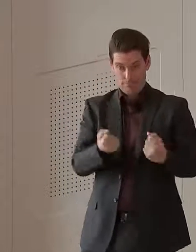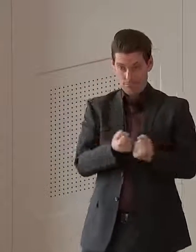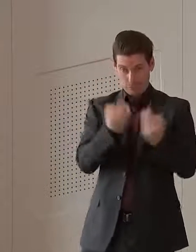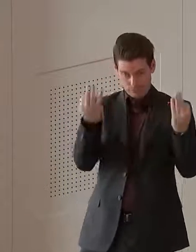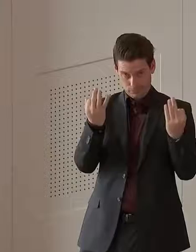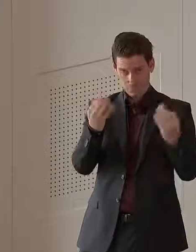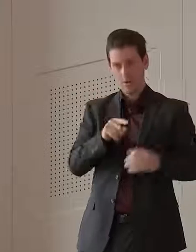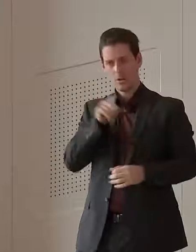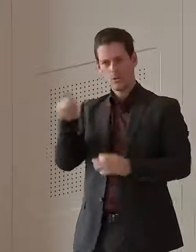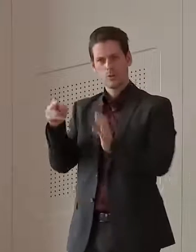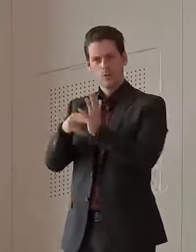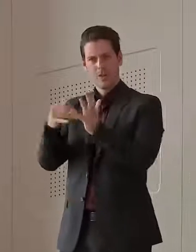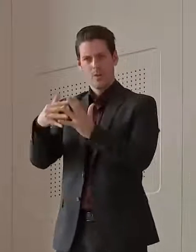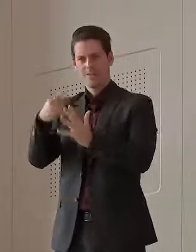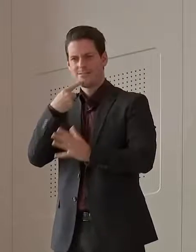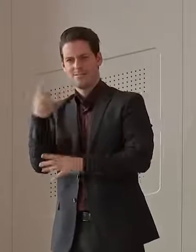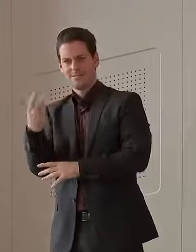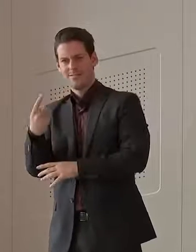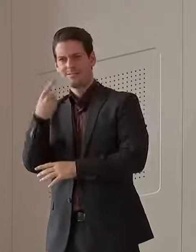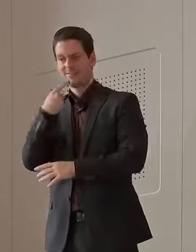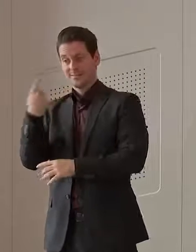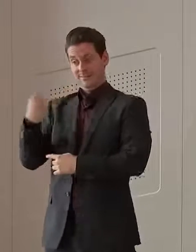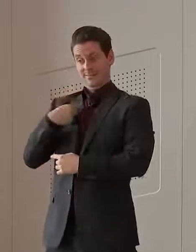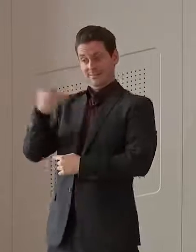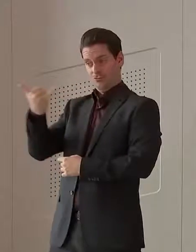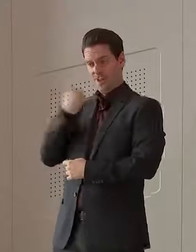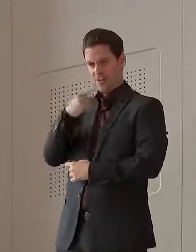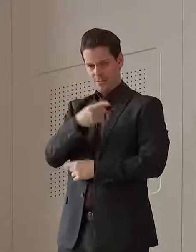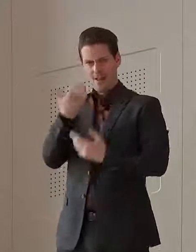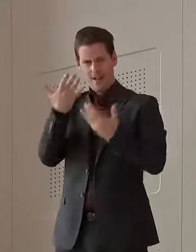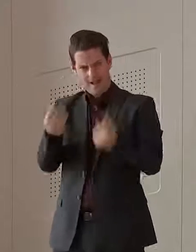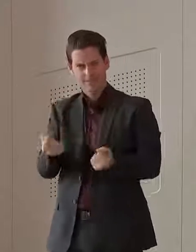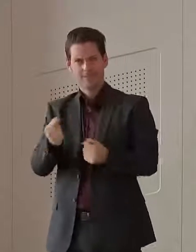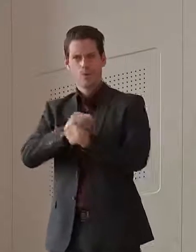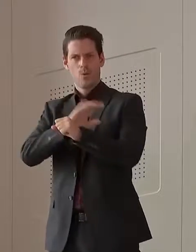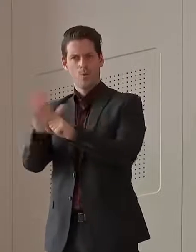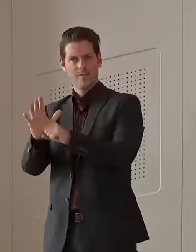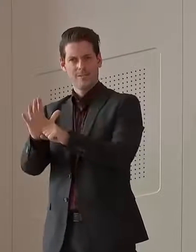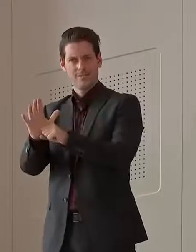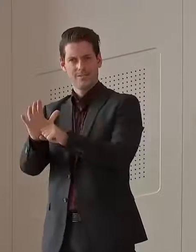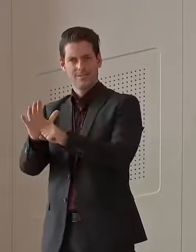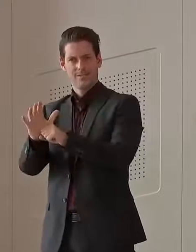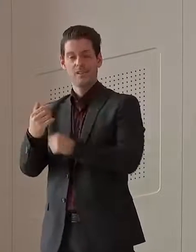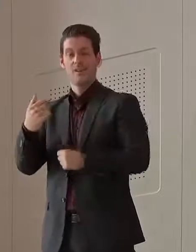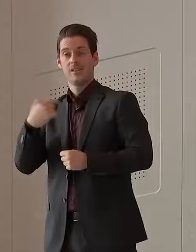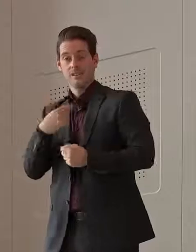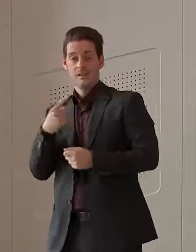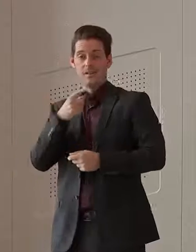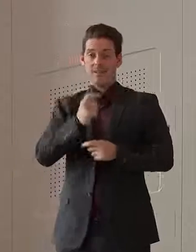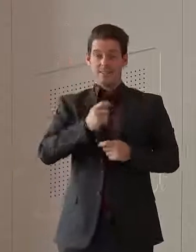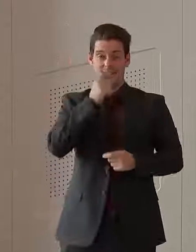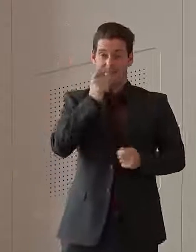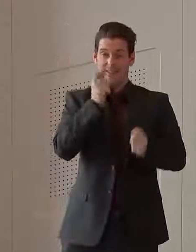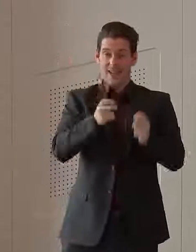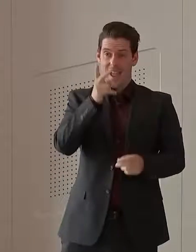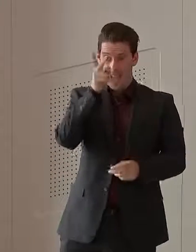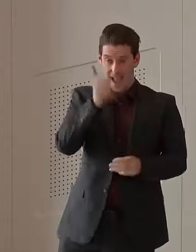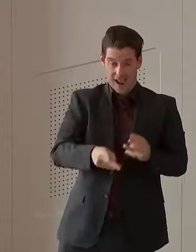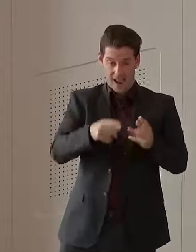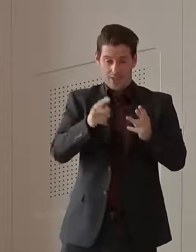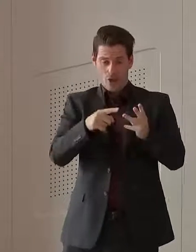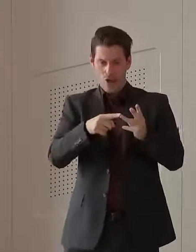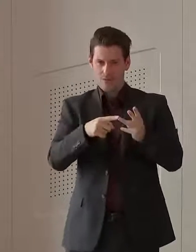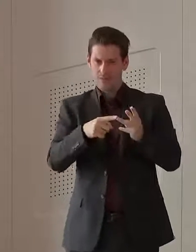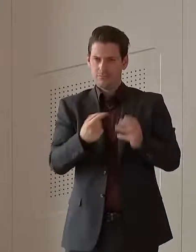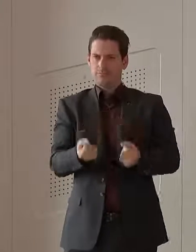of them, and New South Wales let us know that late yesterday, and then subsequently we've tested them in Queensland and